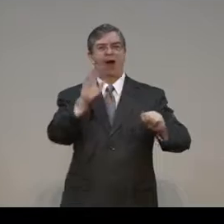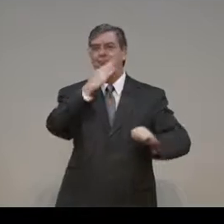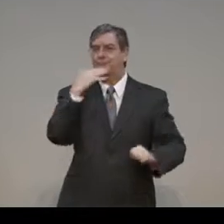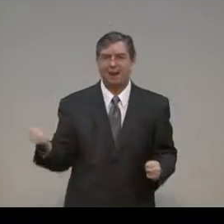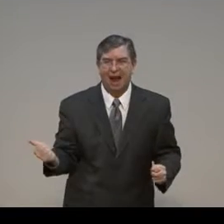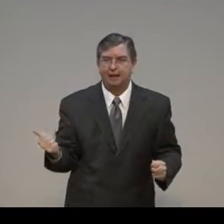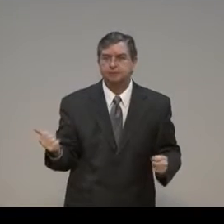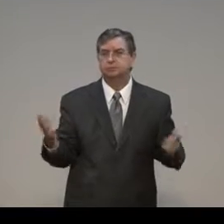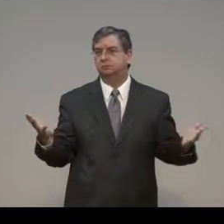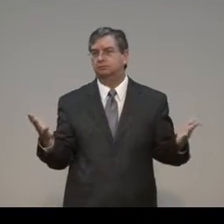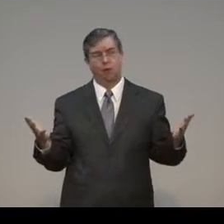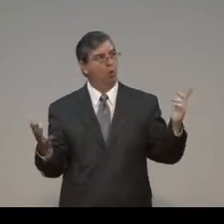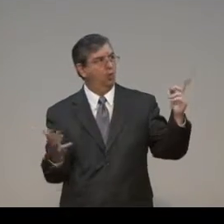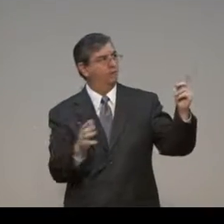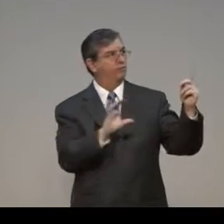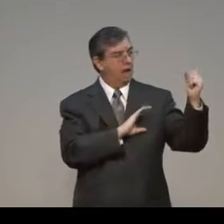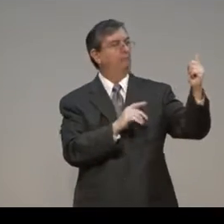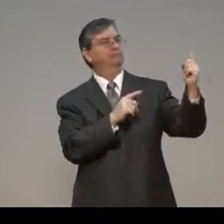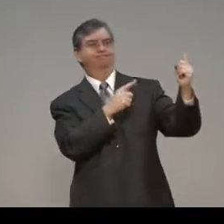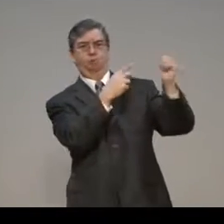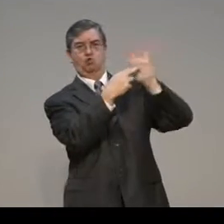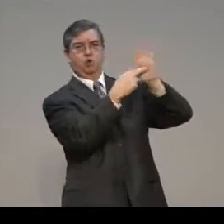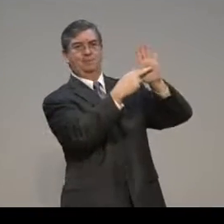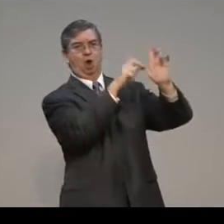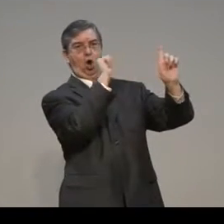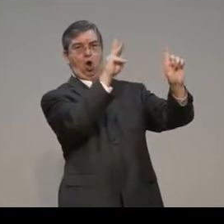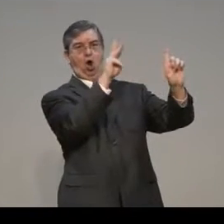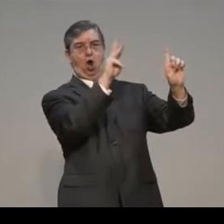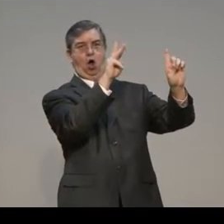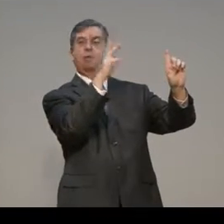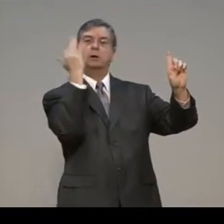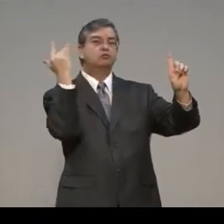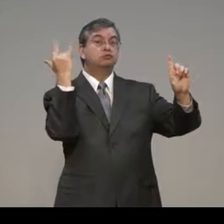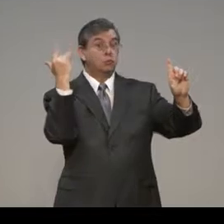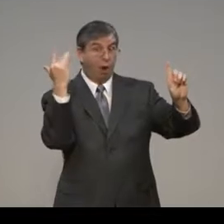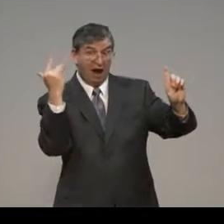But I know that they're trying their best to represent the law.